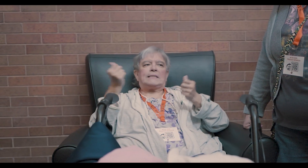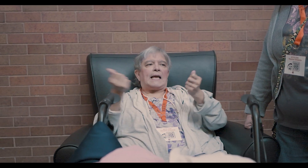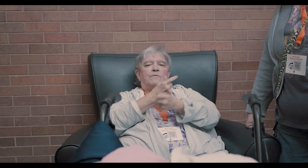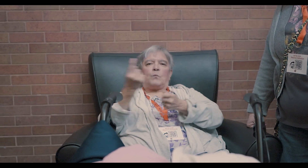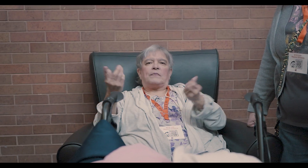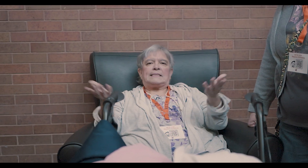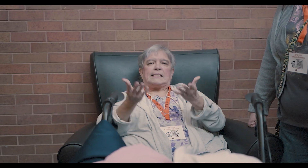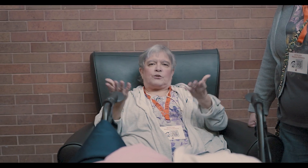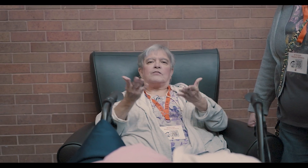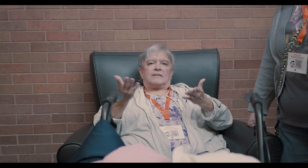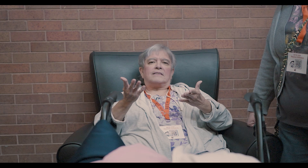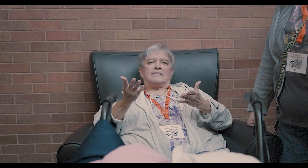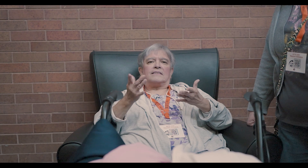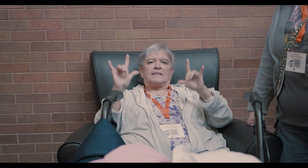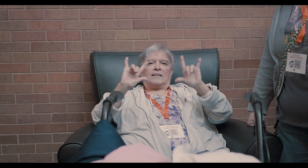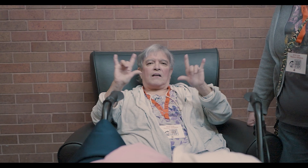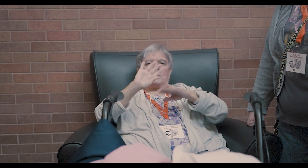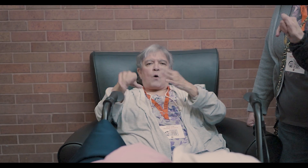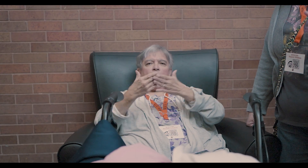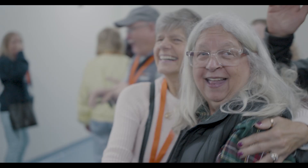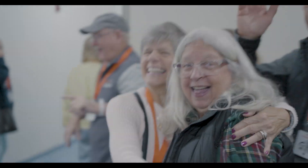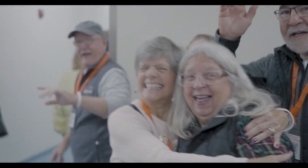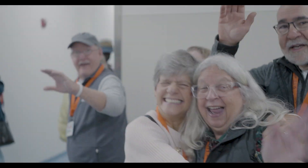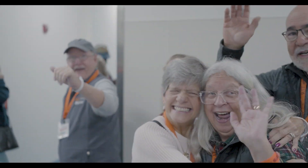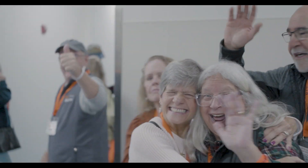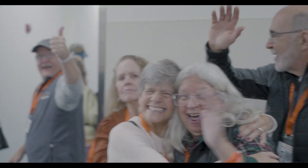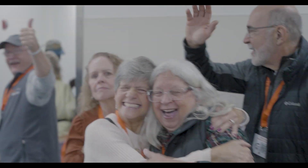I'm happy to see everyone here this year. I love you all.